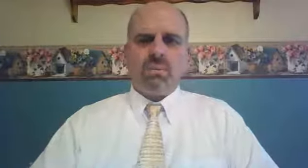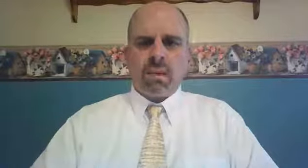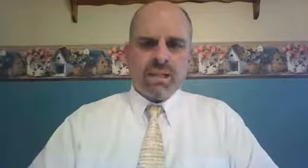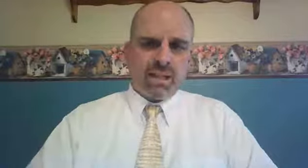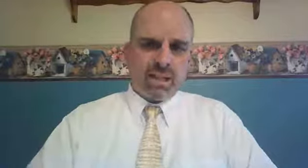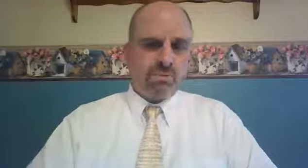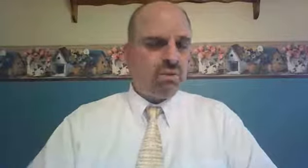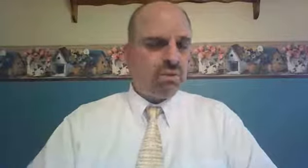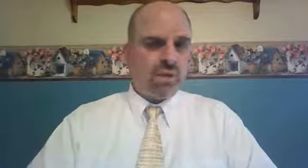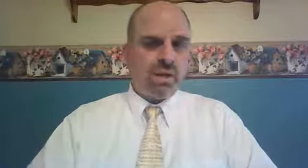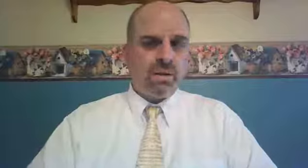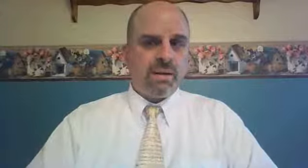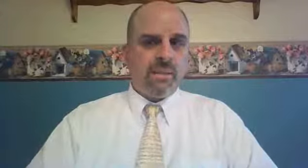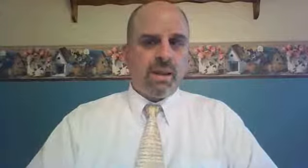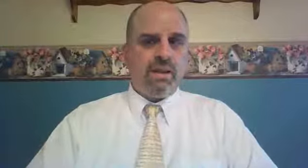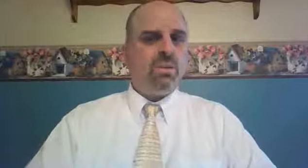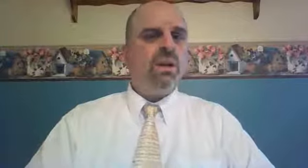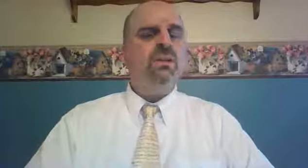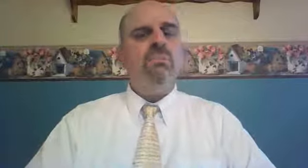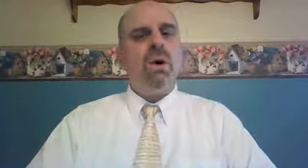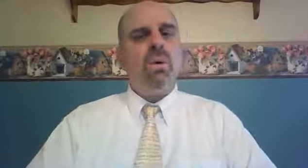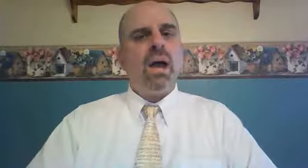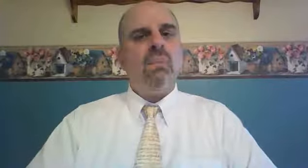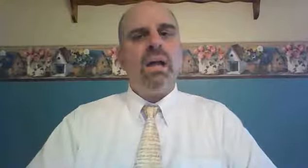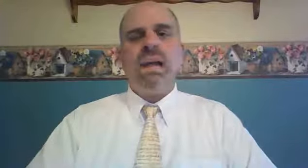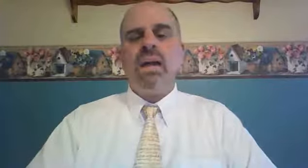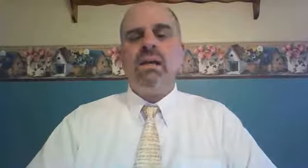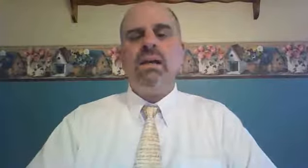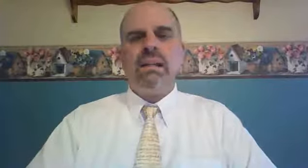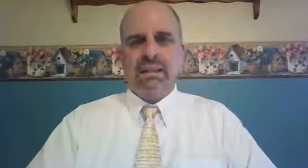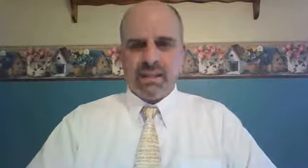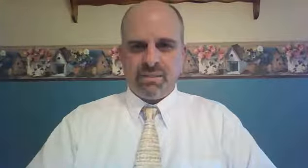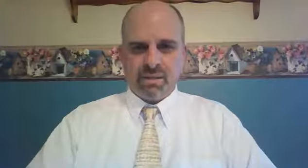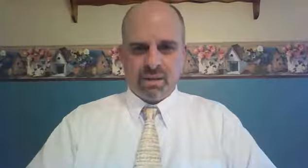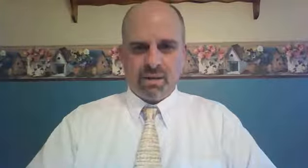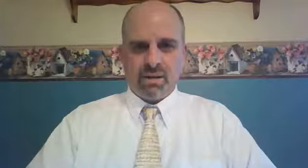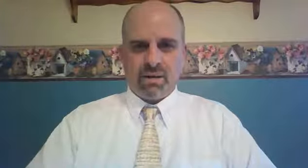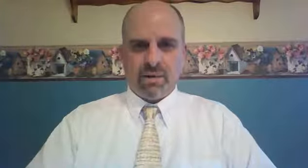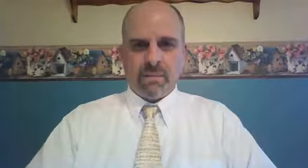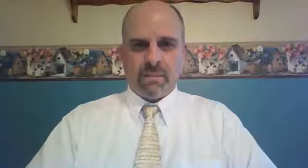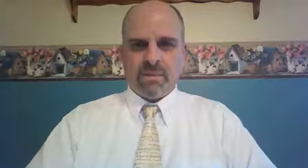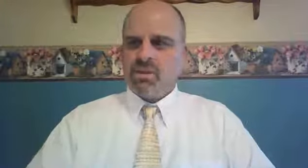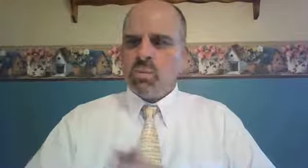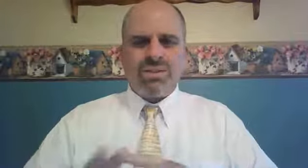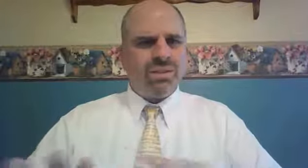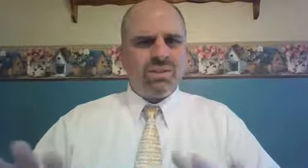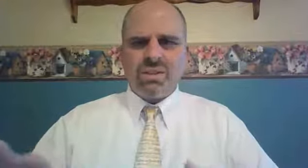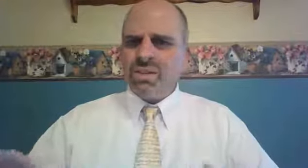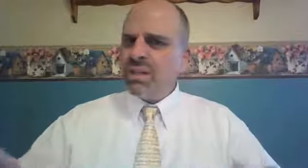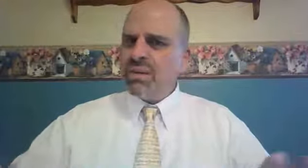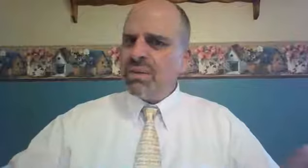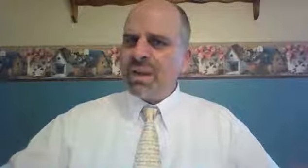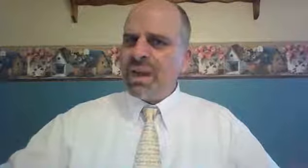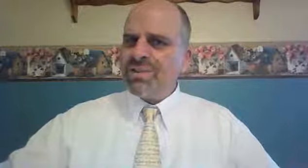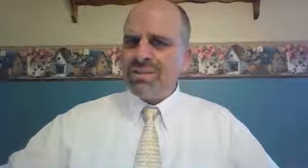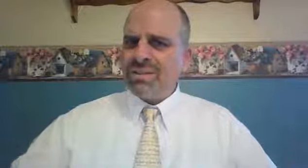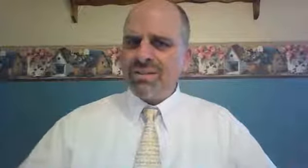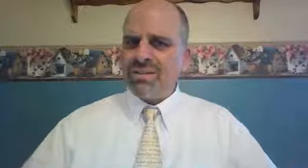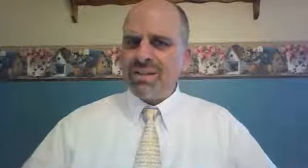from Bethlehem, Judah. And they went to Moab and lived there. This wasn't just a little vacation until things